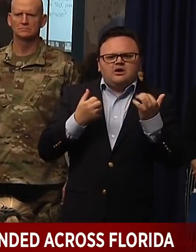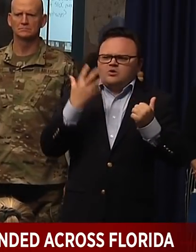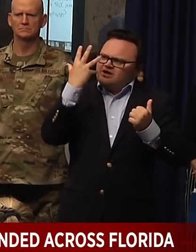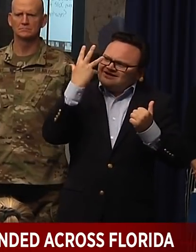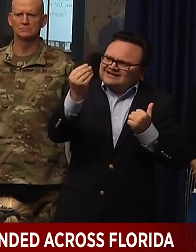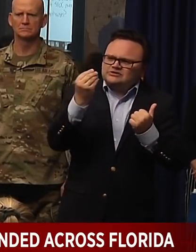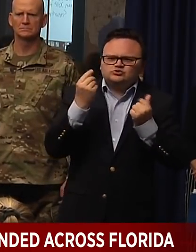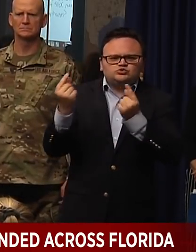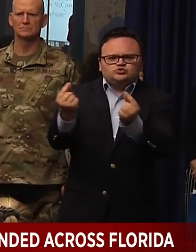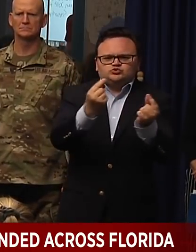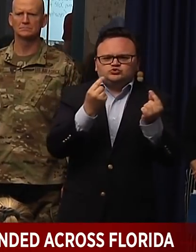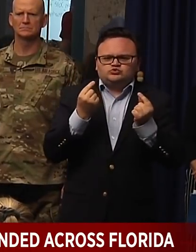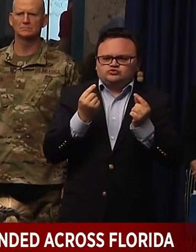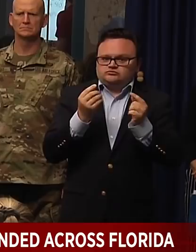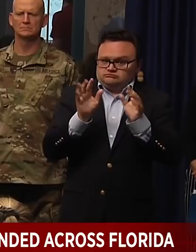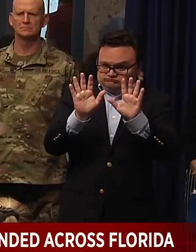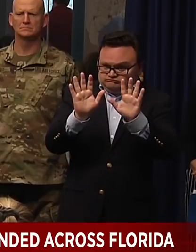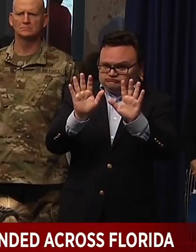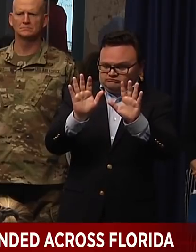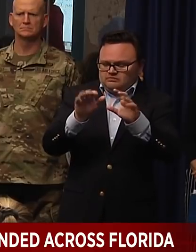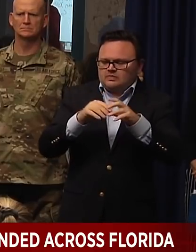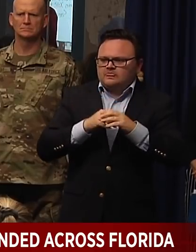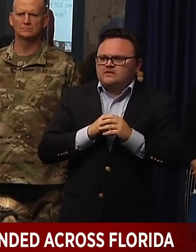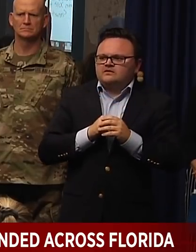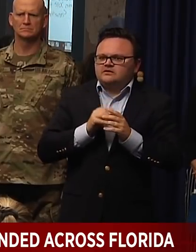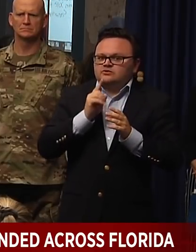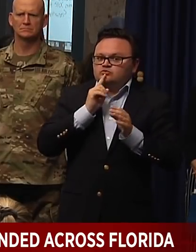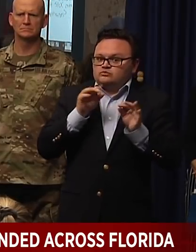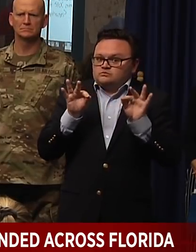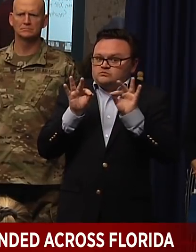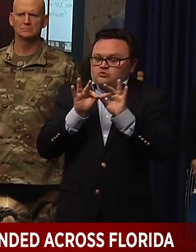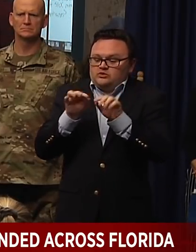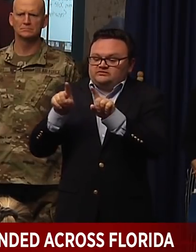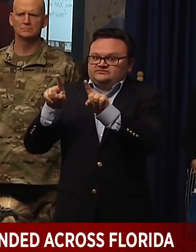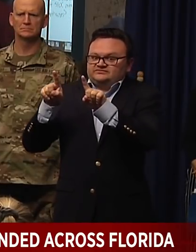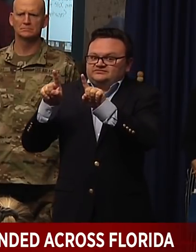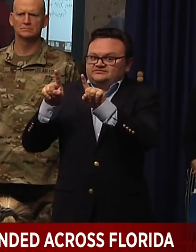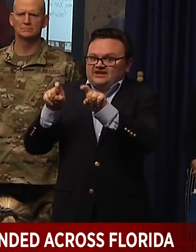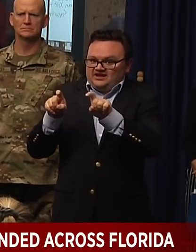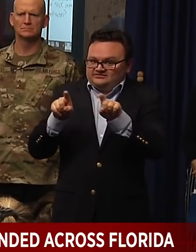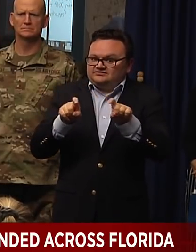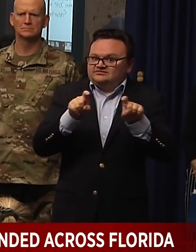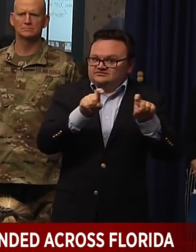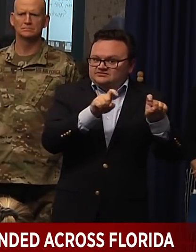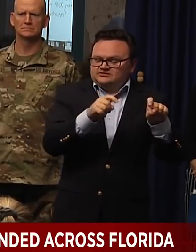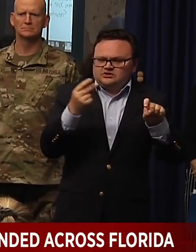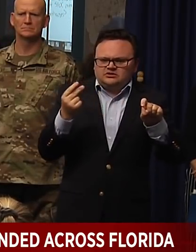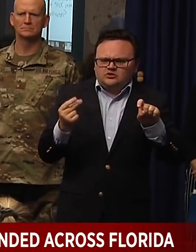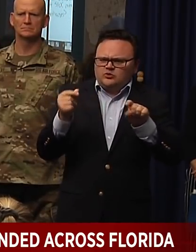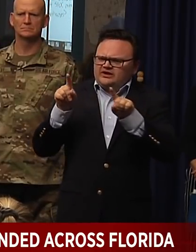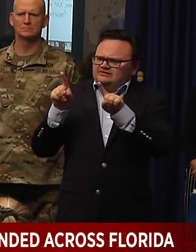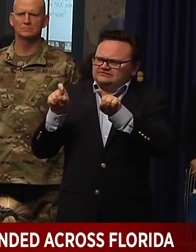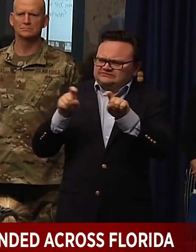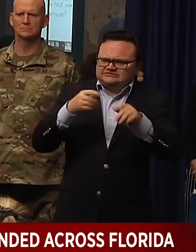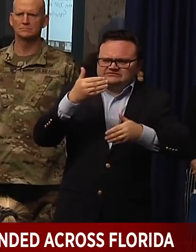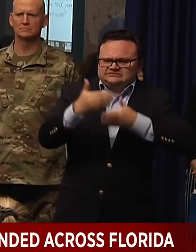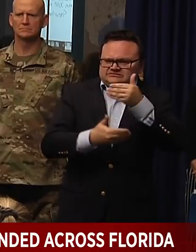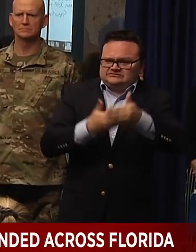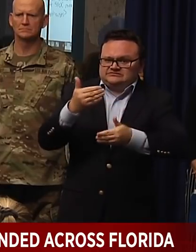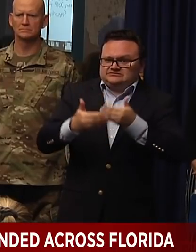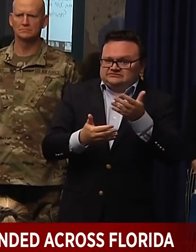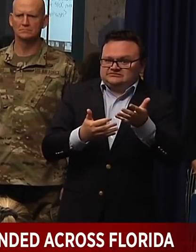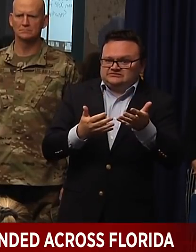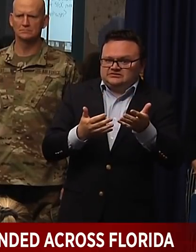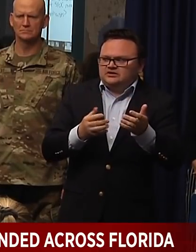essential is the testing part of it then to have that done in a quick and timely way? So is